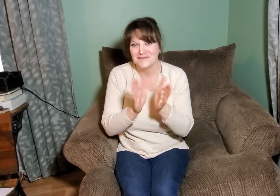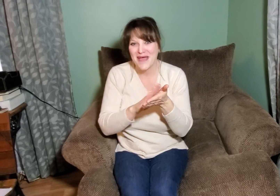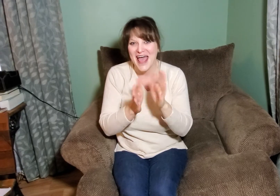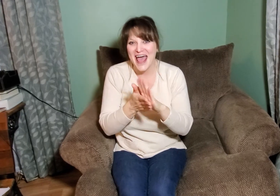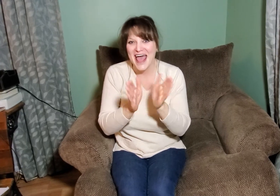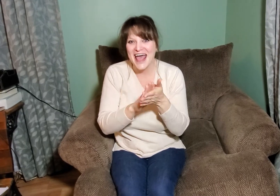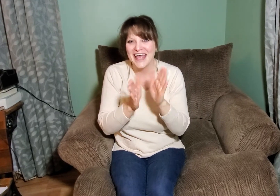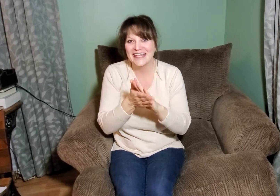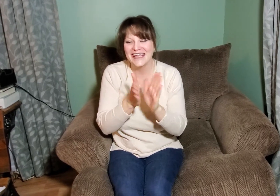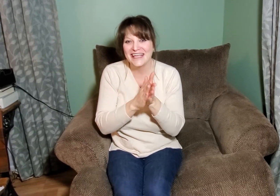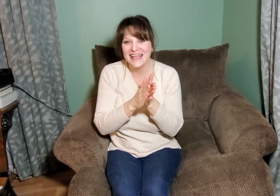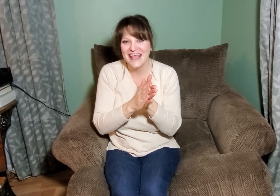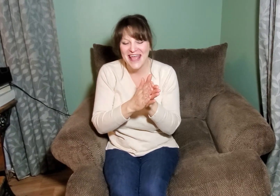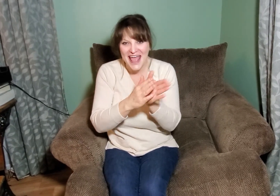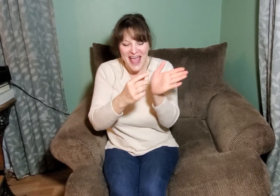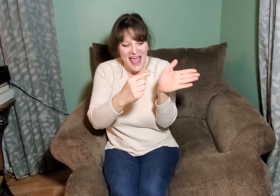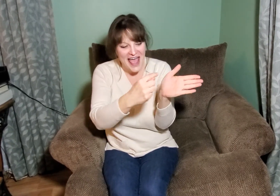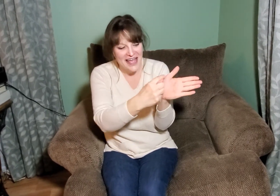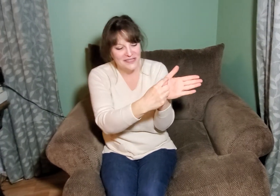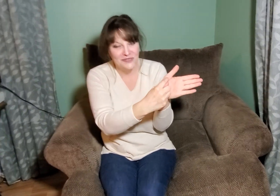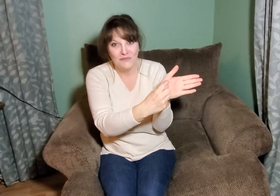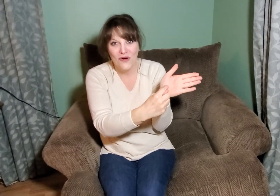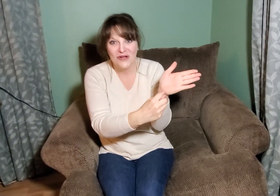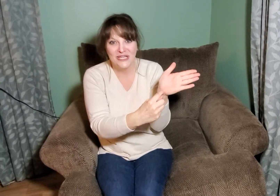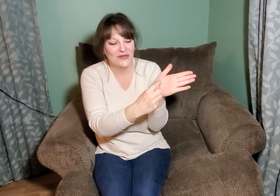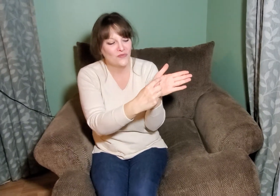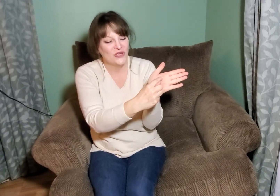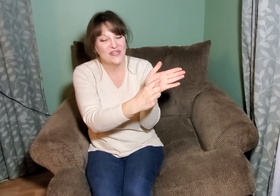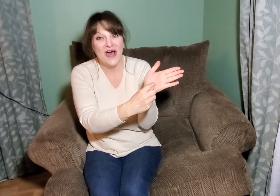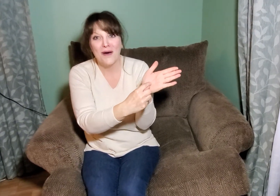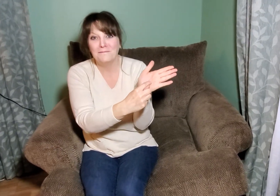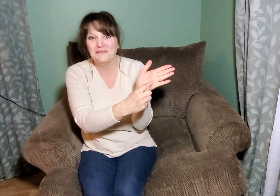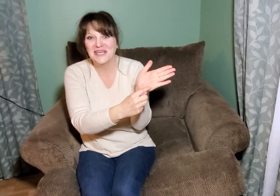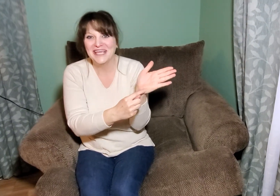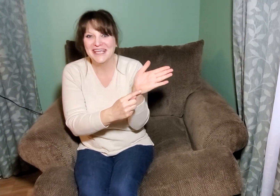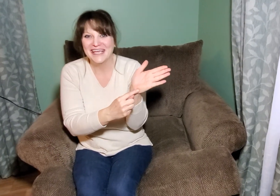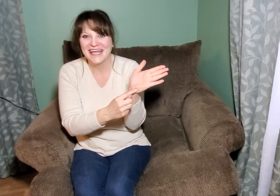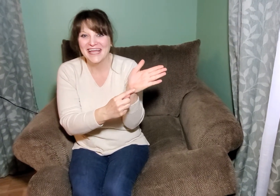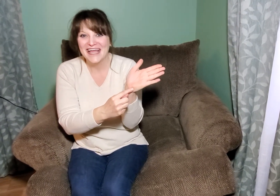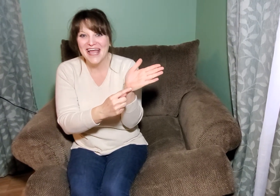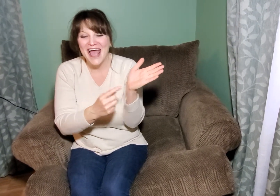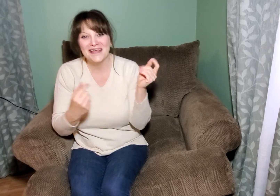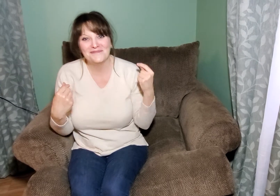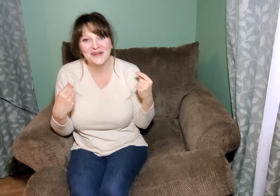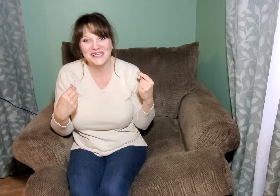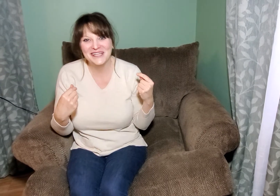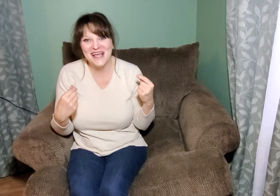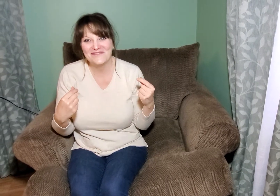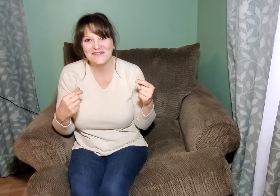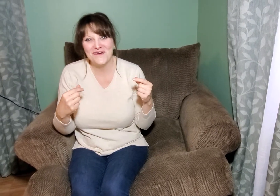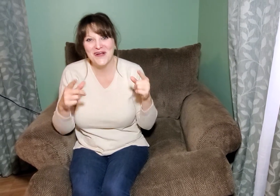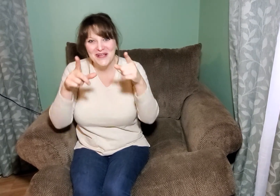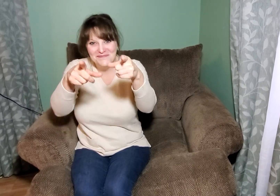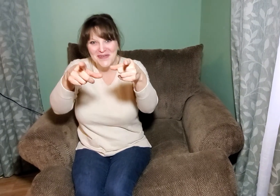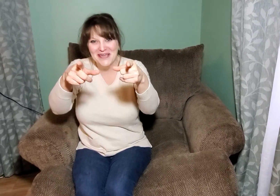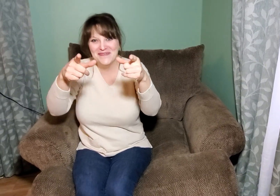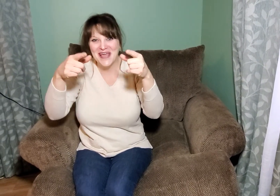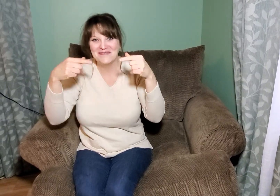pat it, and mark it with a B. And put it in the oven for Baby and